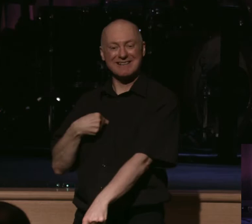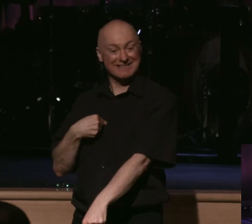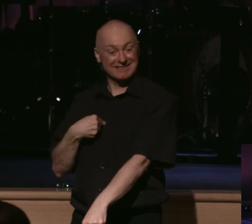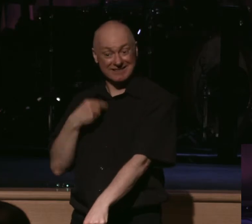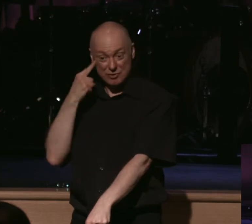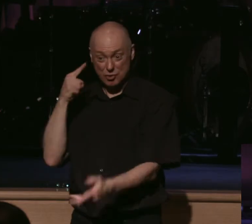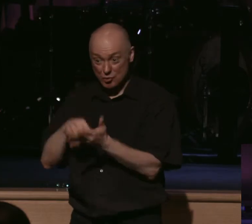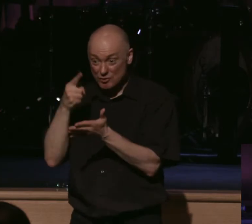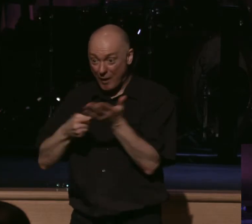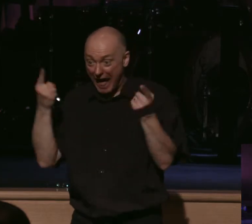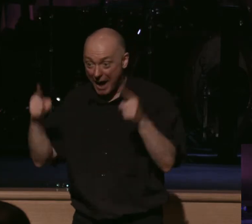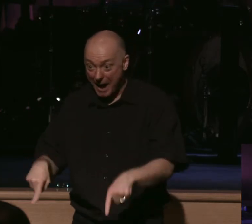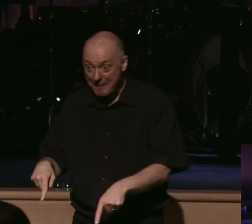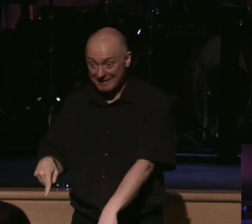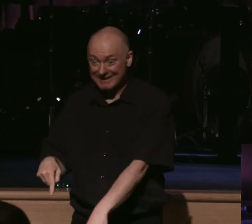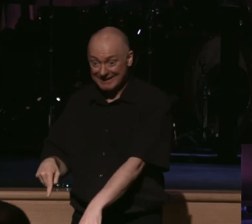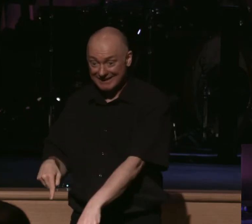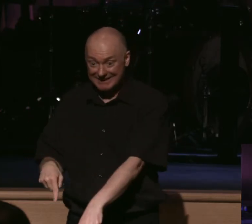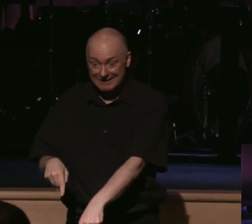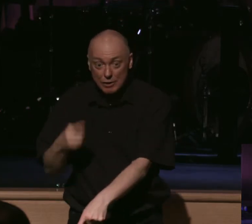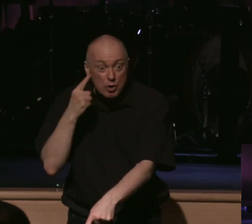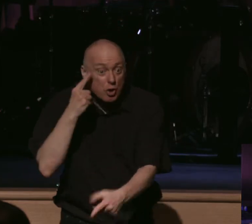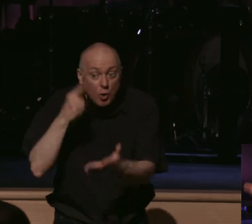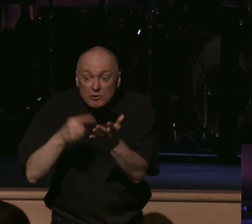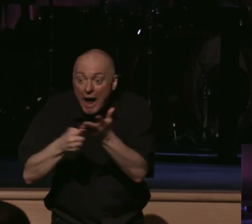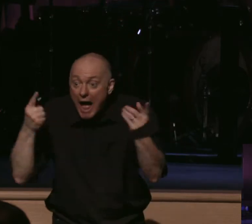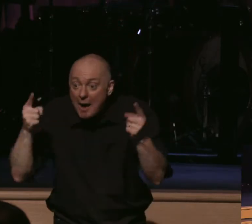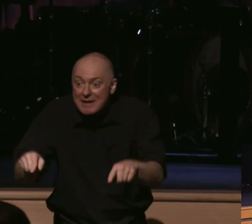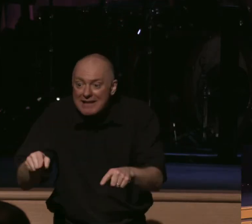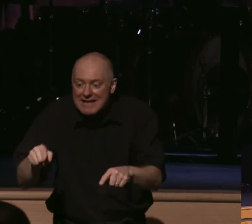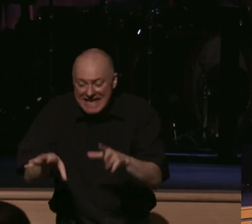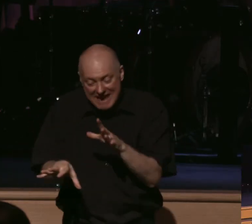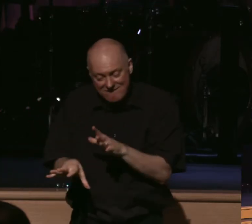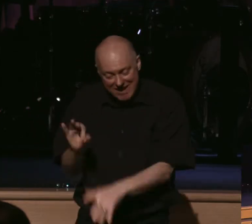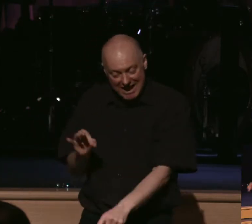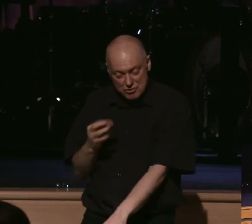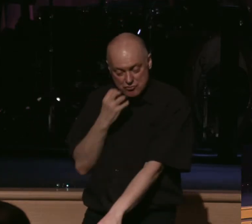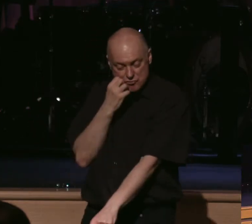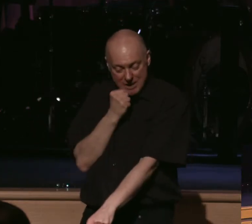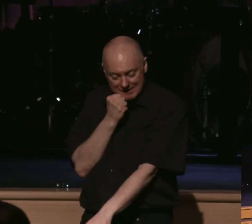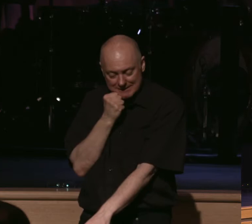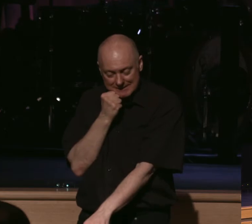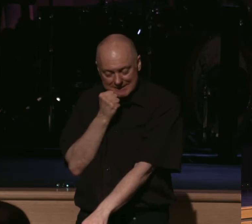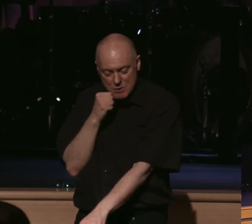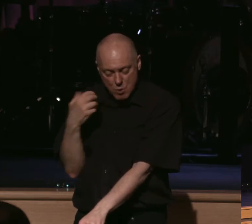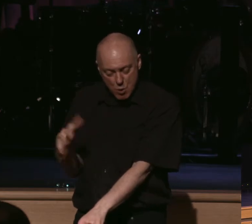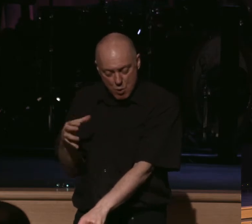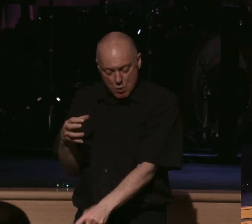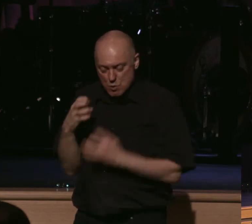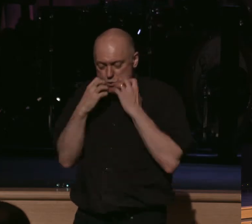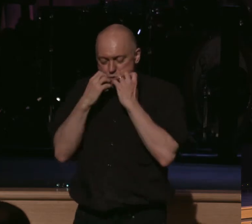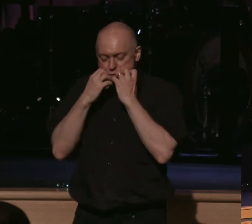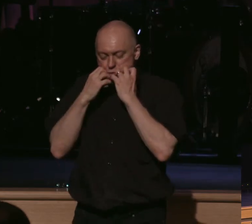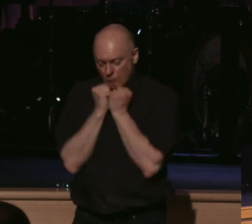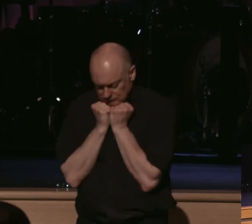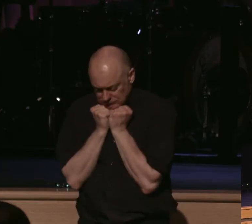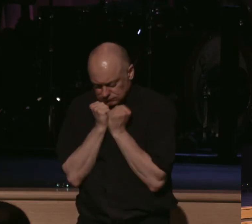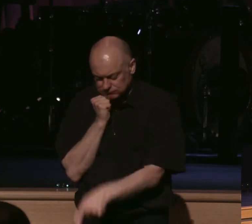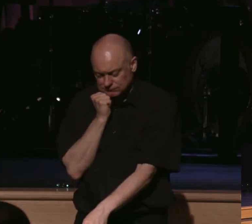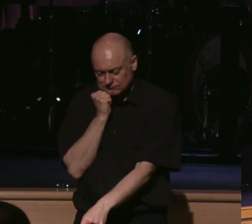notice what's happening in that parable of the hidden treasure. He finds the treasure. It's infinite value. Instantly, it's the